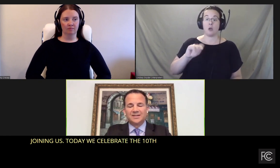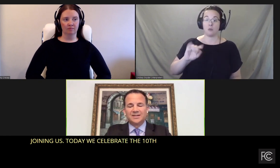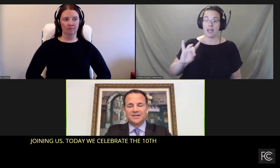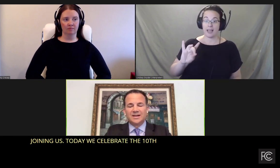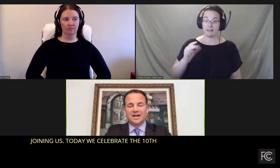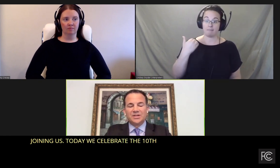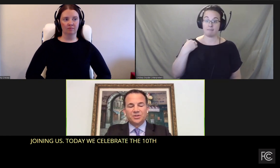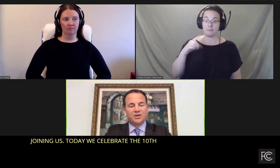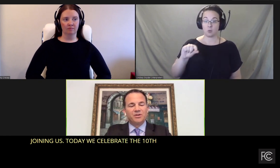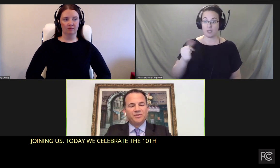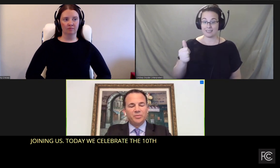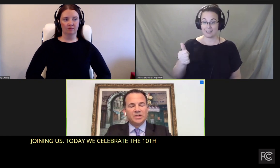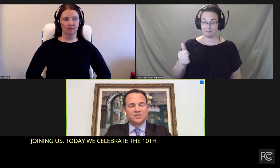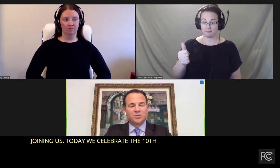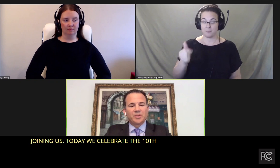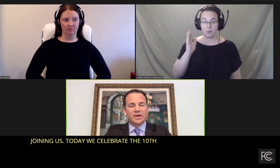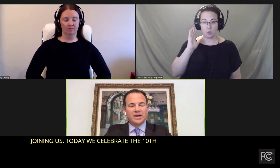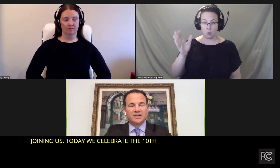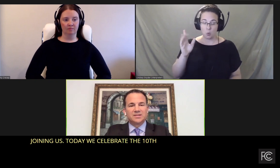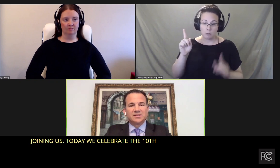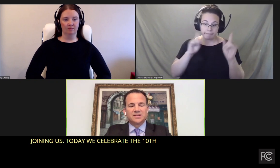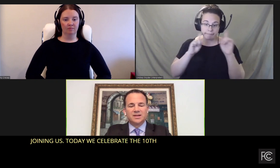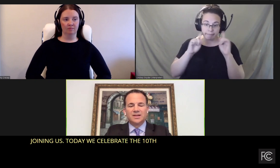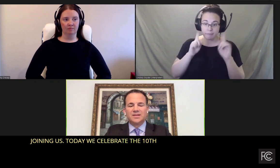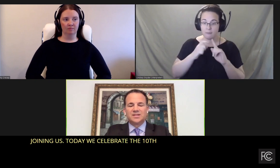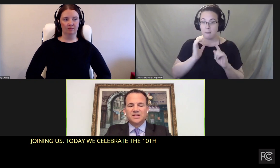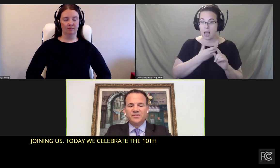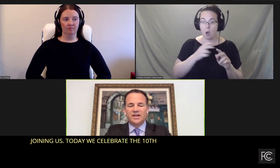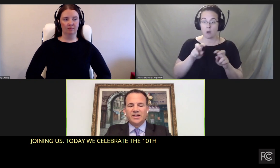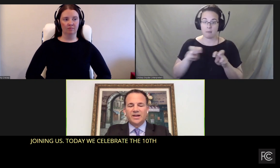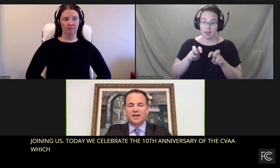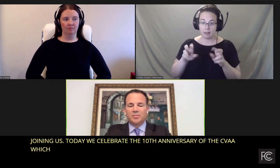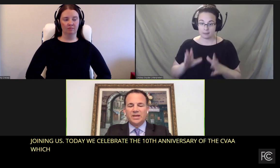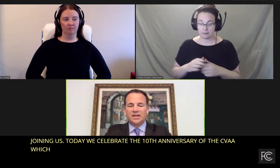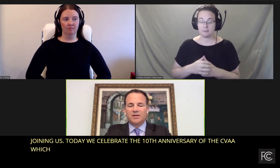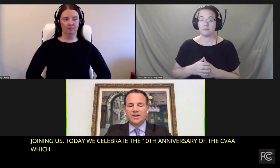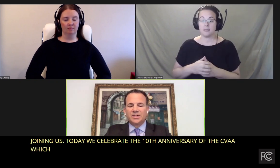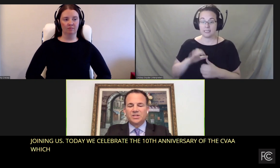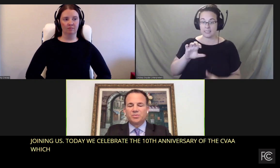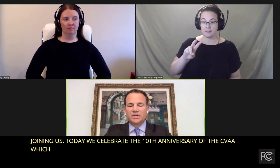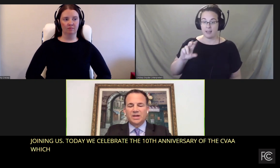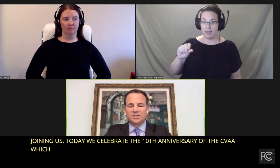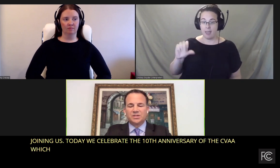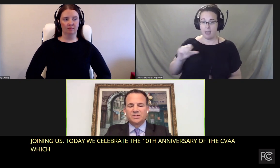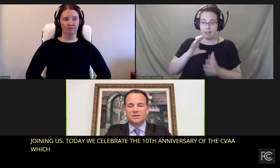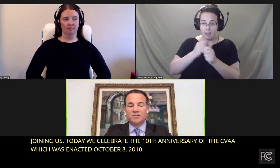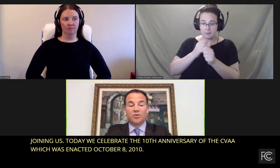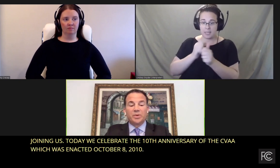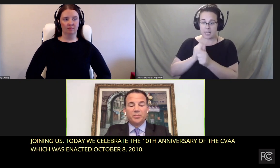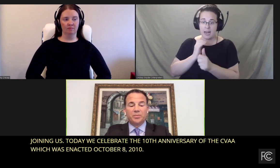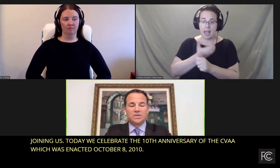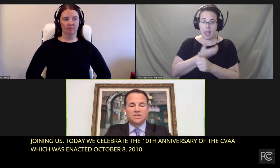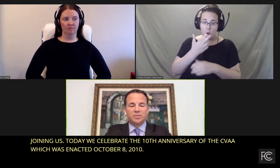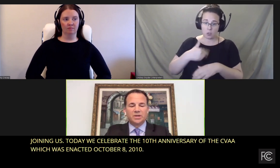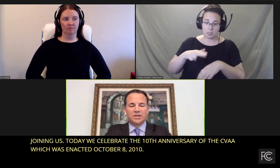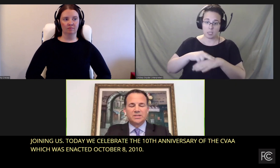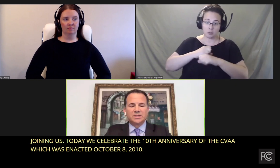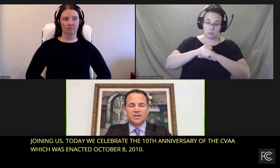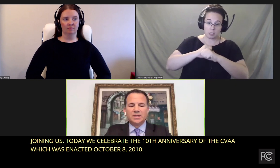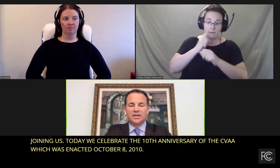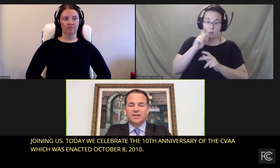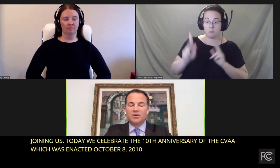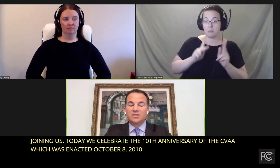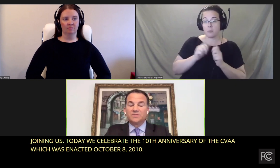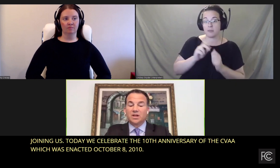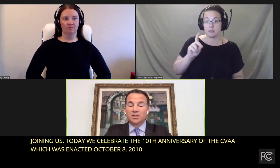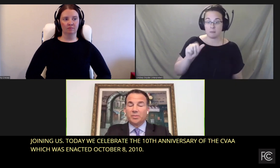As you'll hear in a few minutes from our panelists, the CVAA updated our nation's protections for people with disabilities